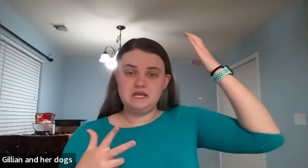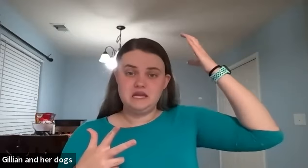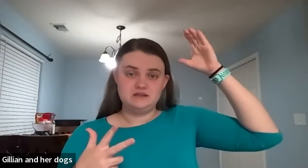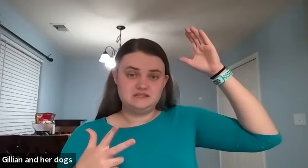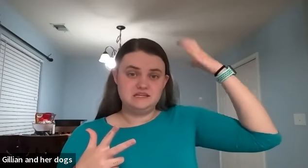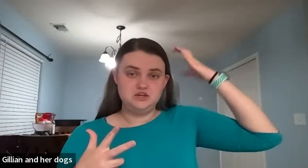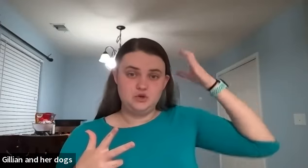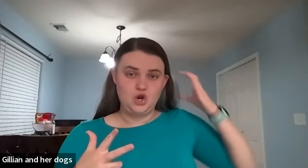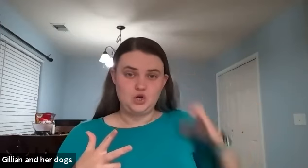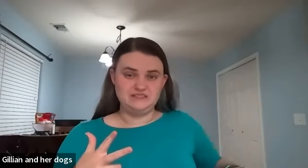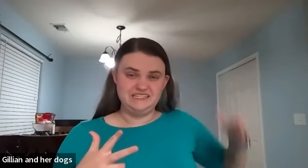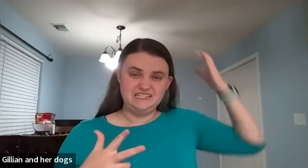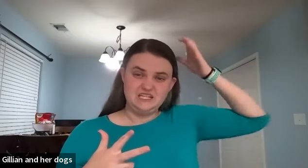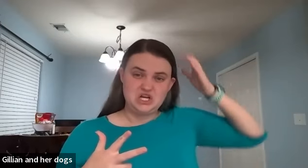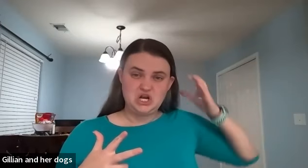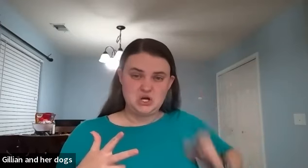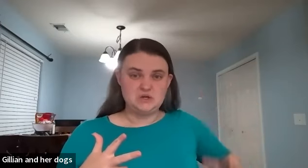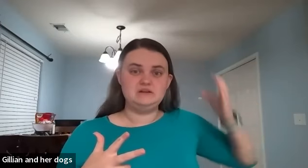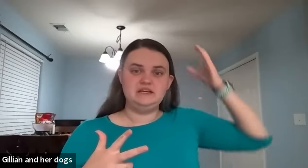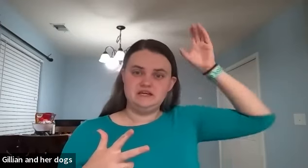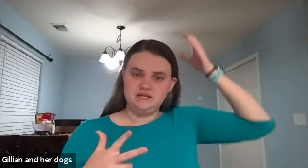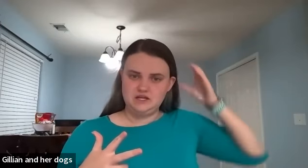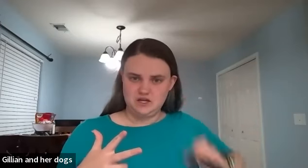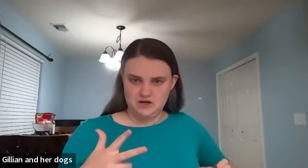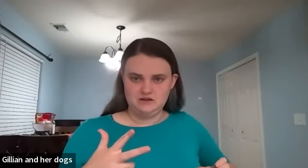be a c and you go curly curly curly